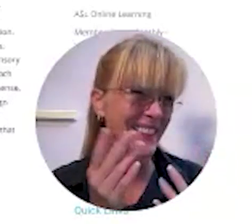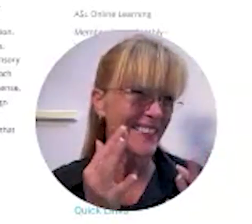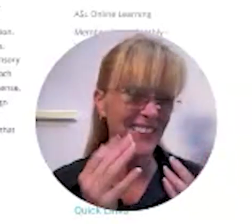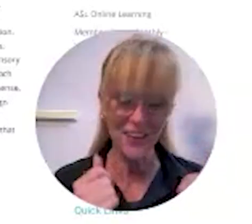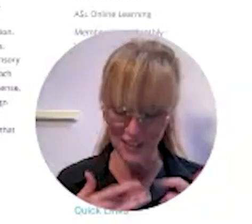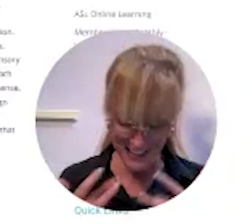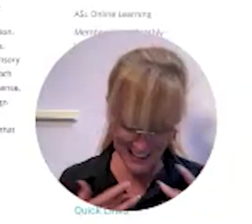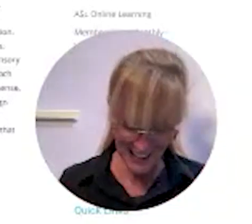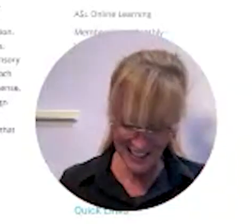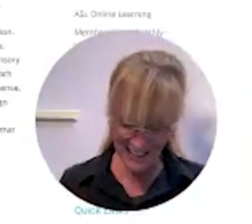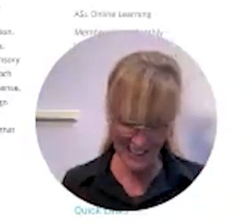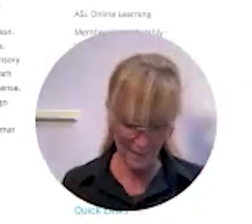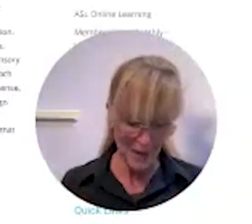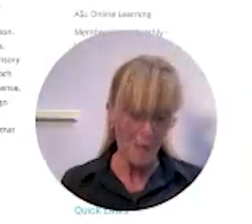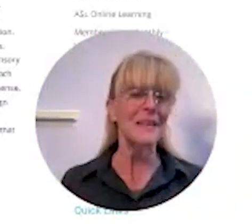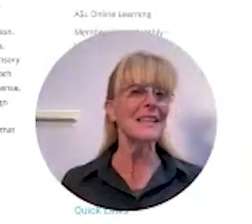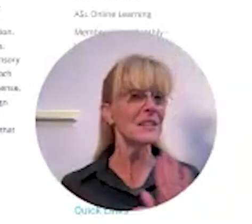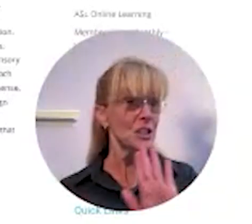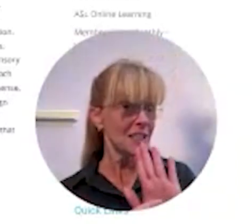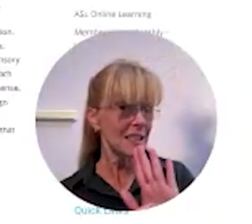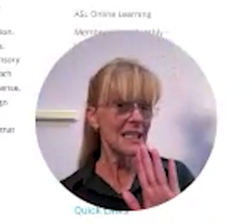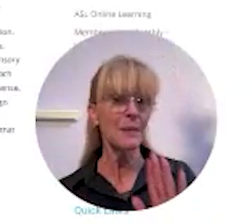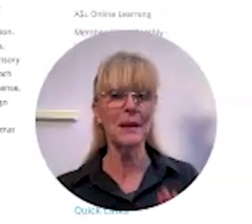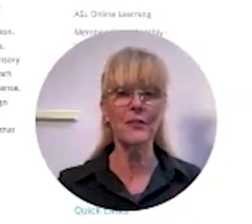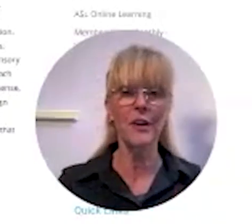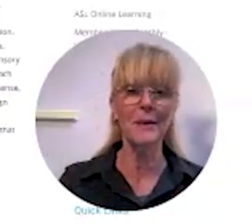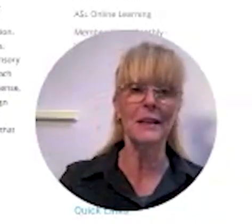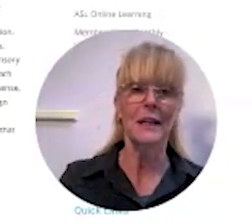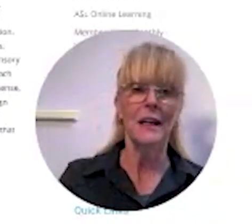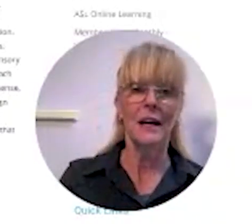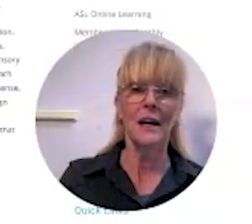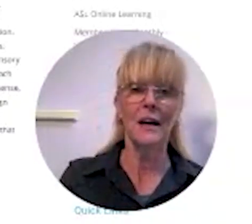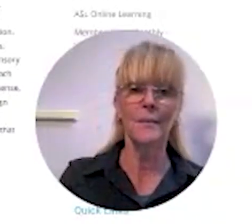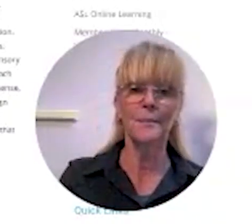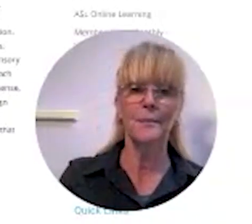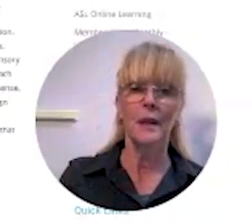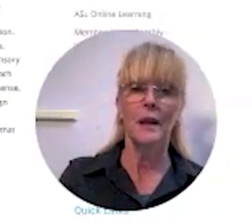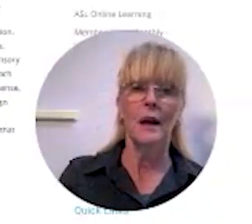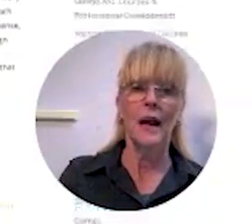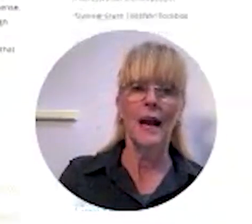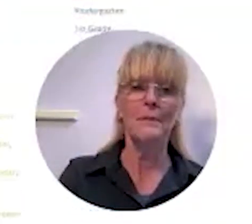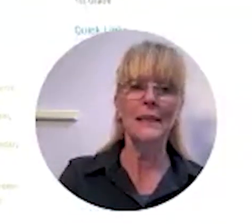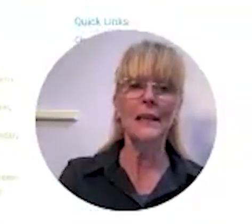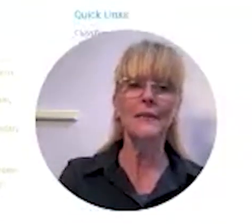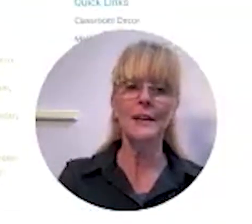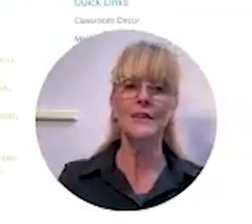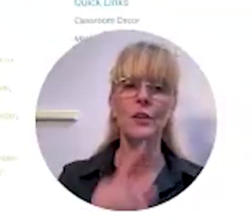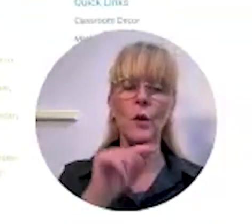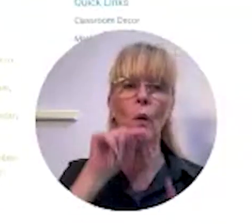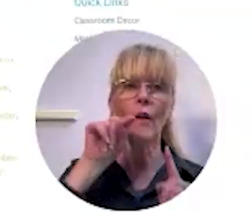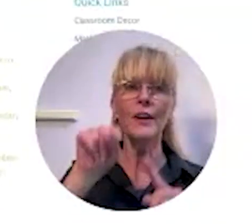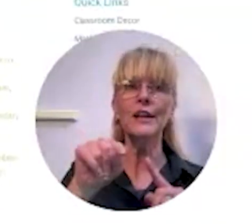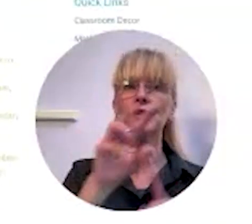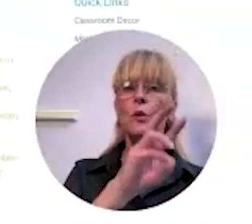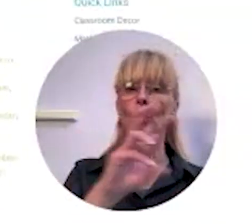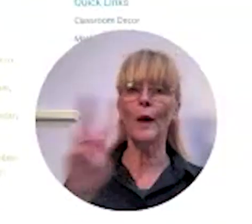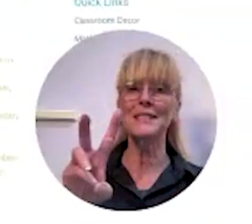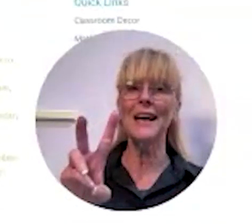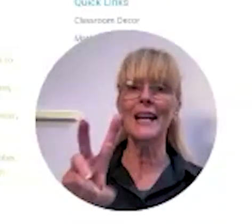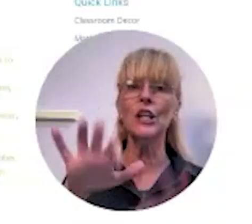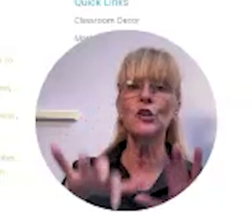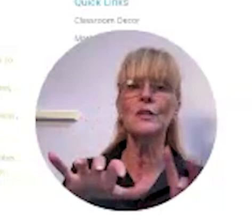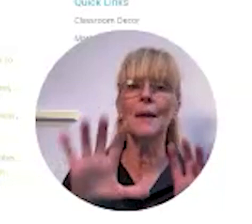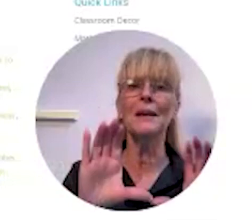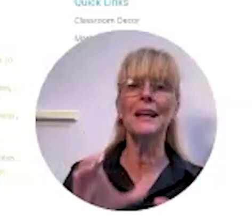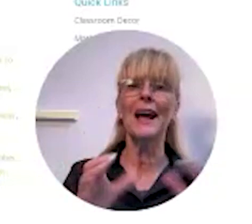soon really excited again but then here's just a sneak peek from it um i believe yes if you go over here to the